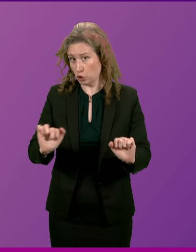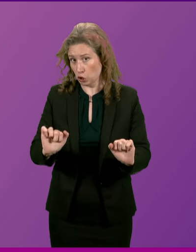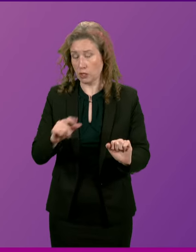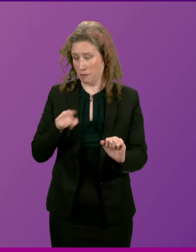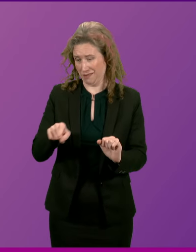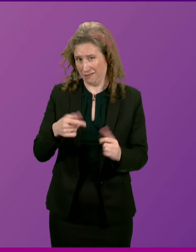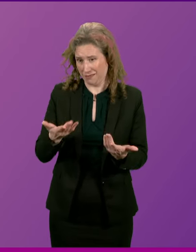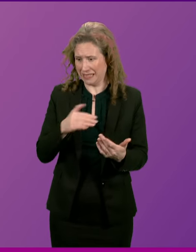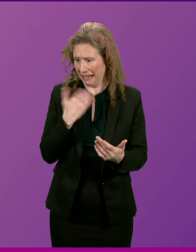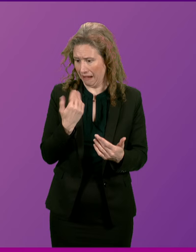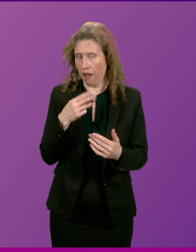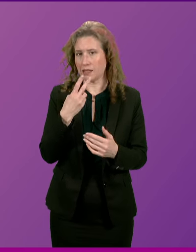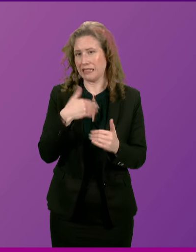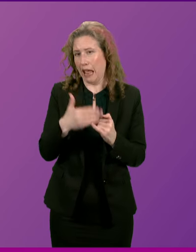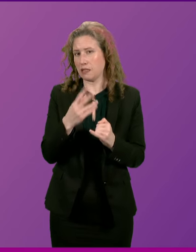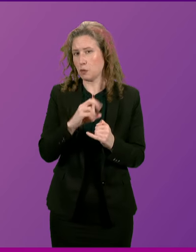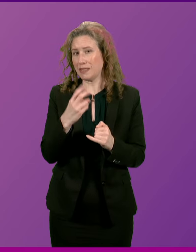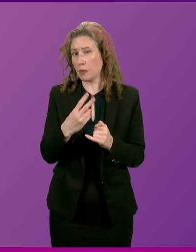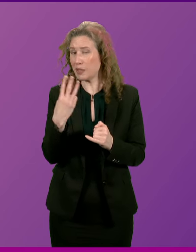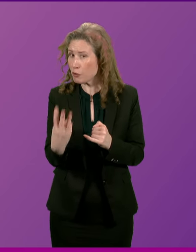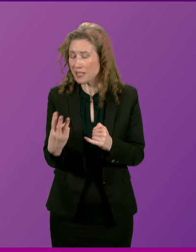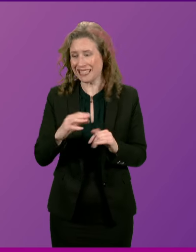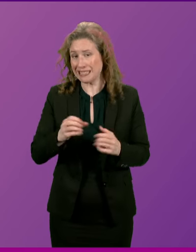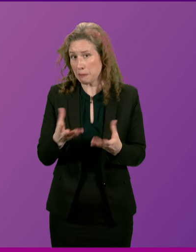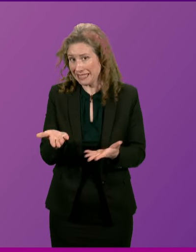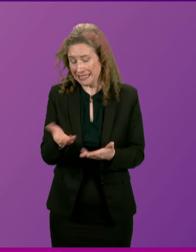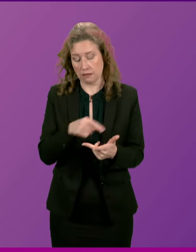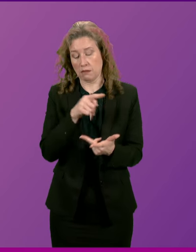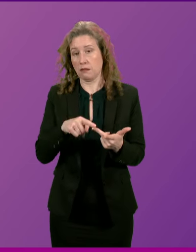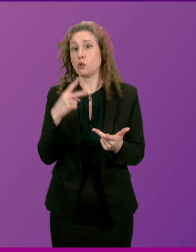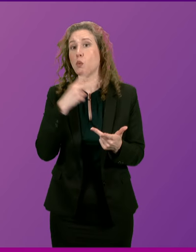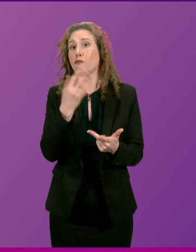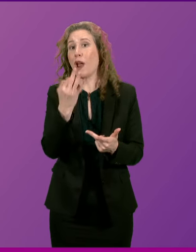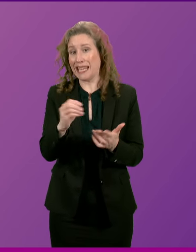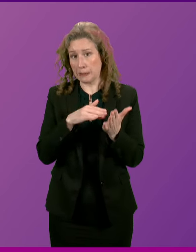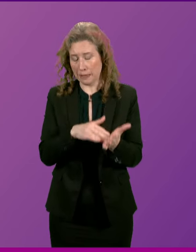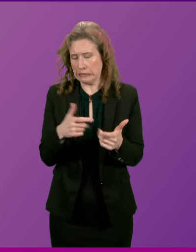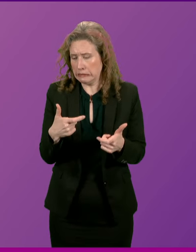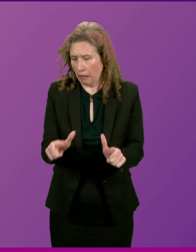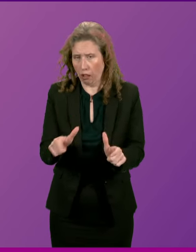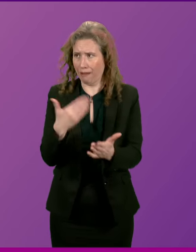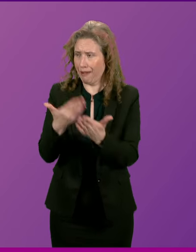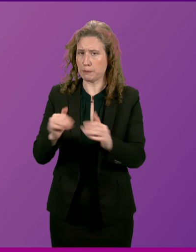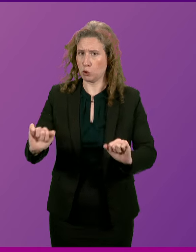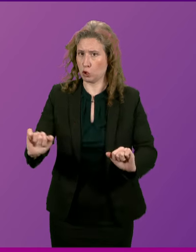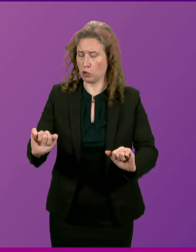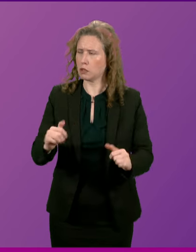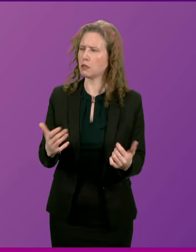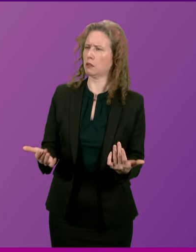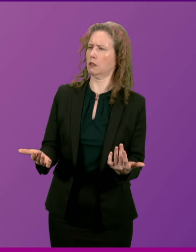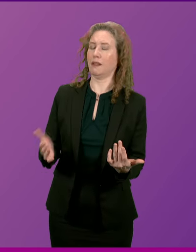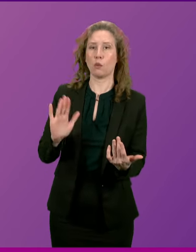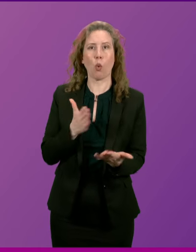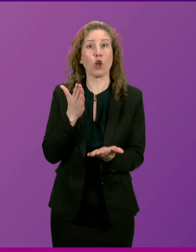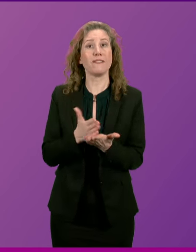the deadline of the end of 2023. And a further 280 million still to be claimed. All confirmed